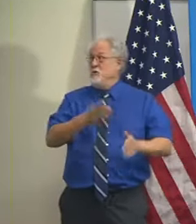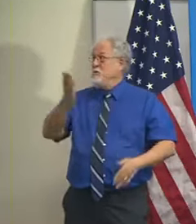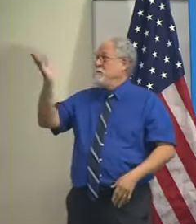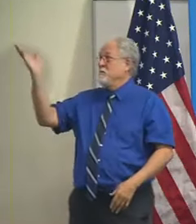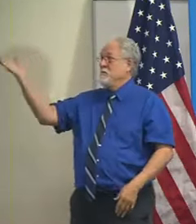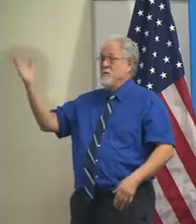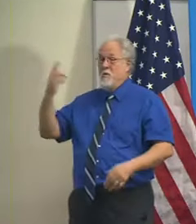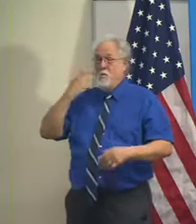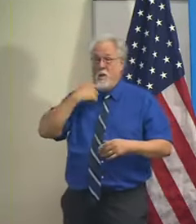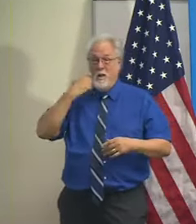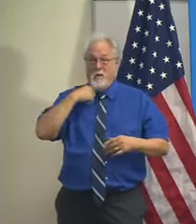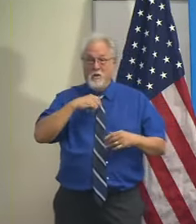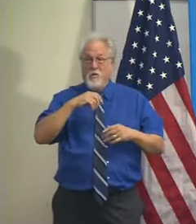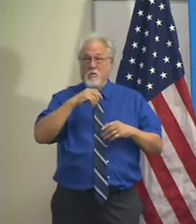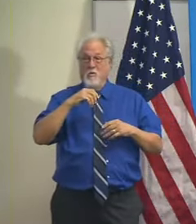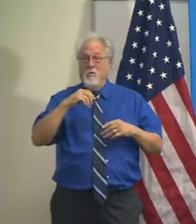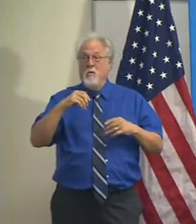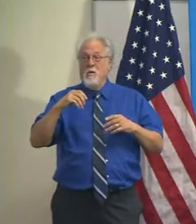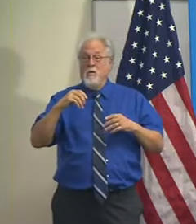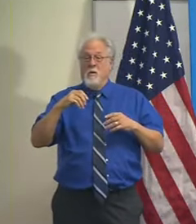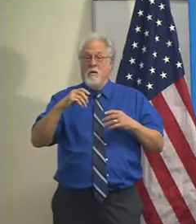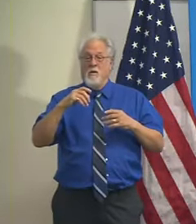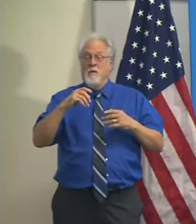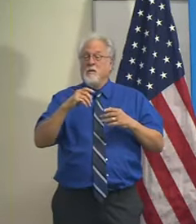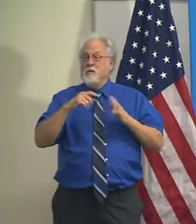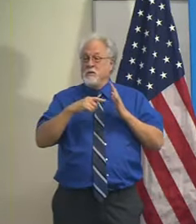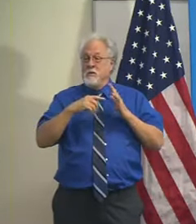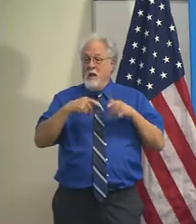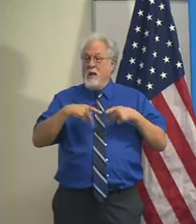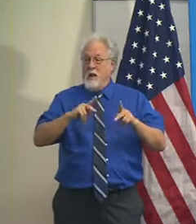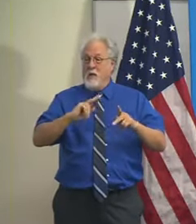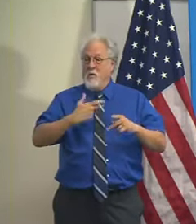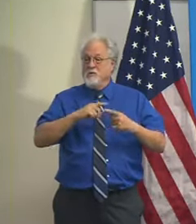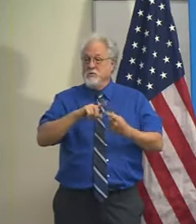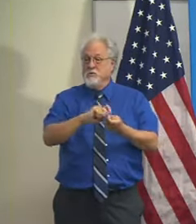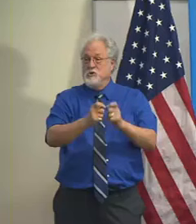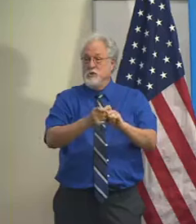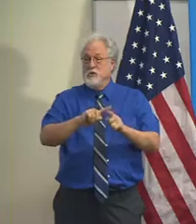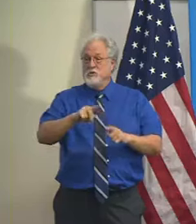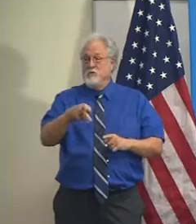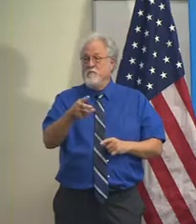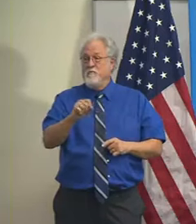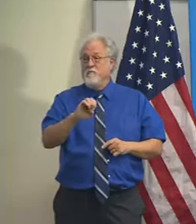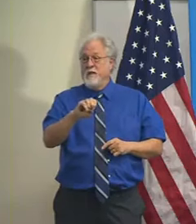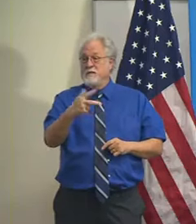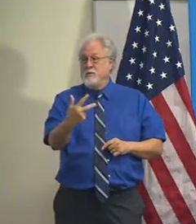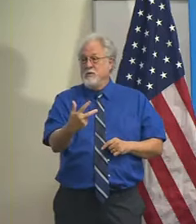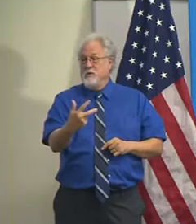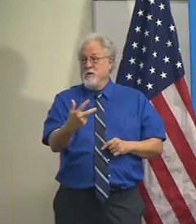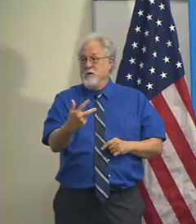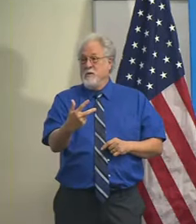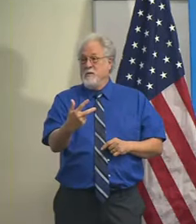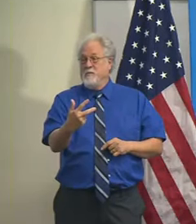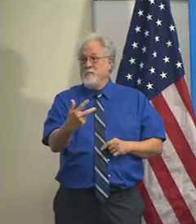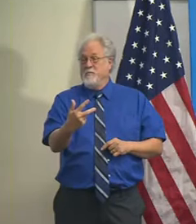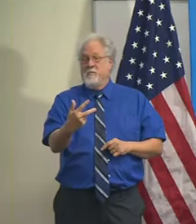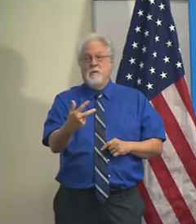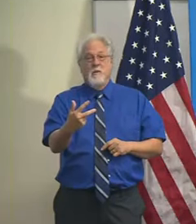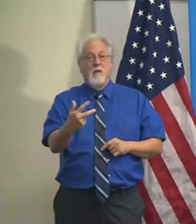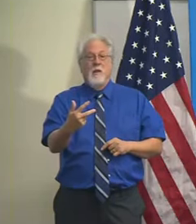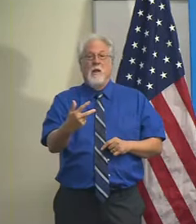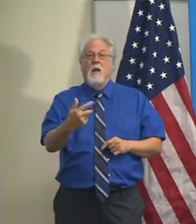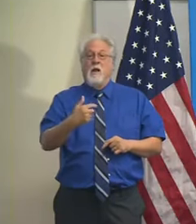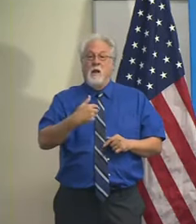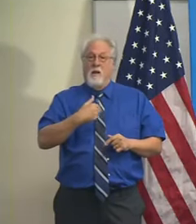ago on those slides that allowed us to go to phase three. And of course, I'm